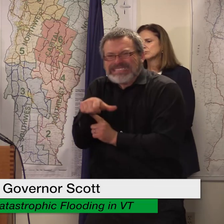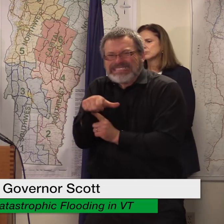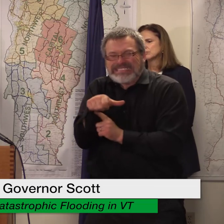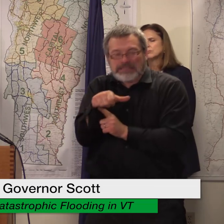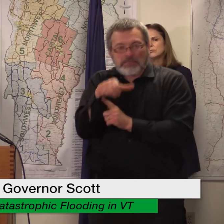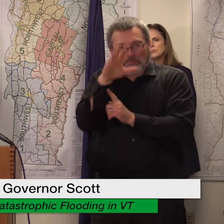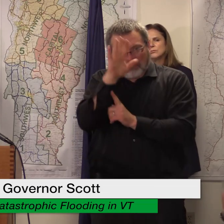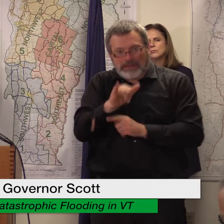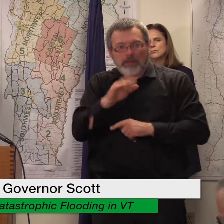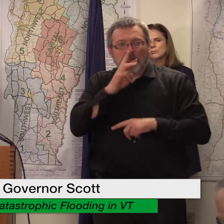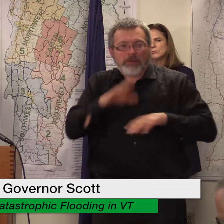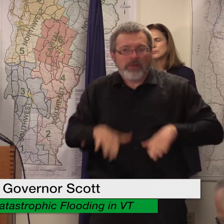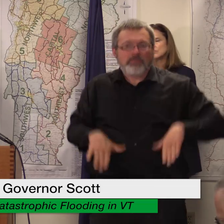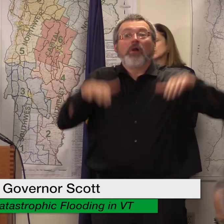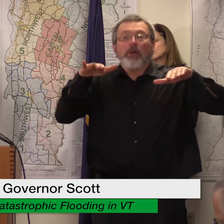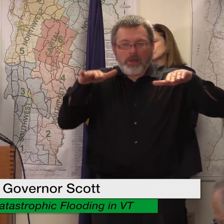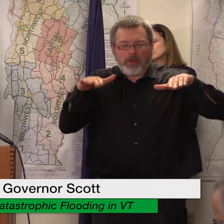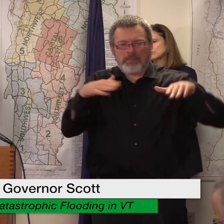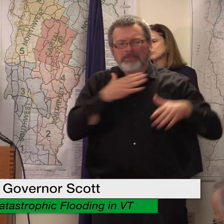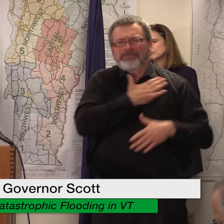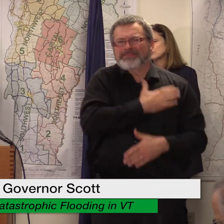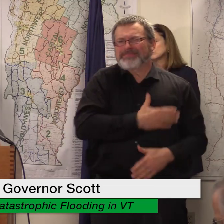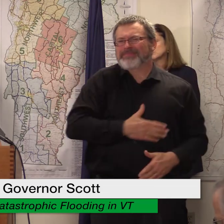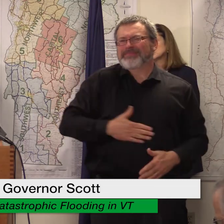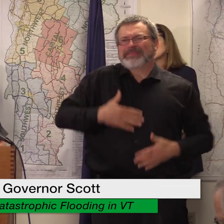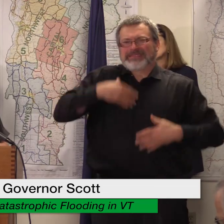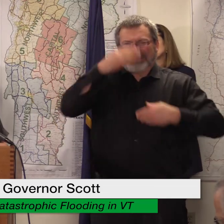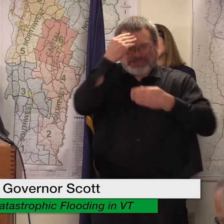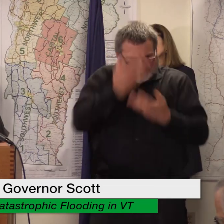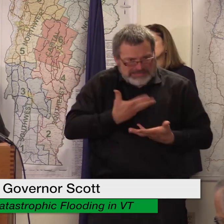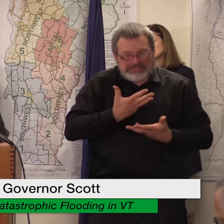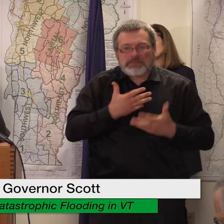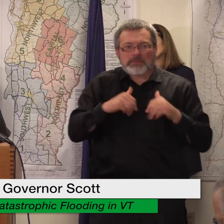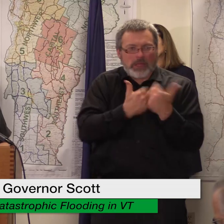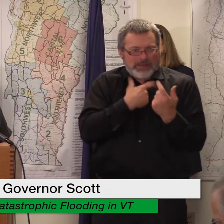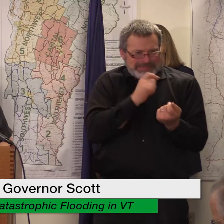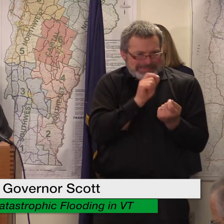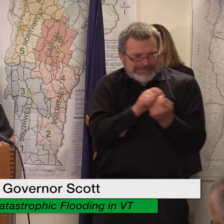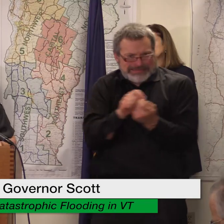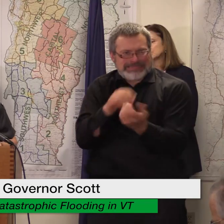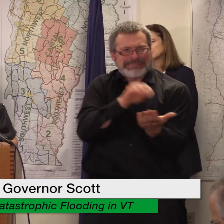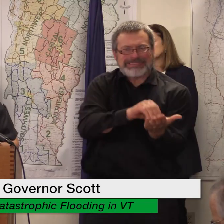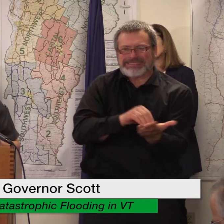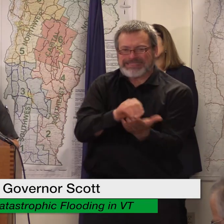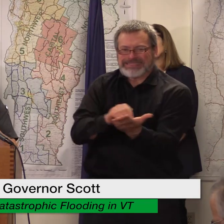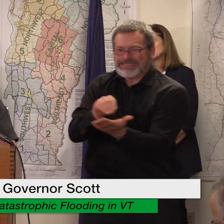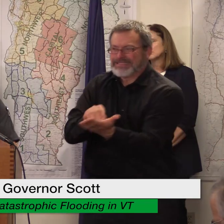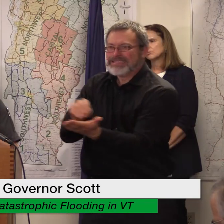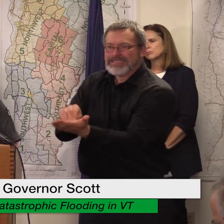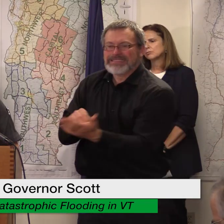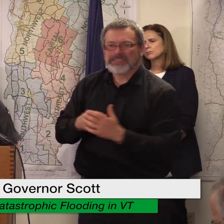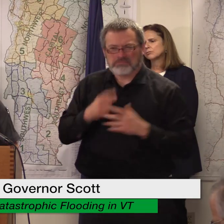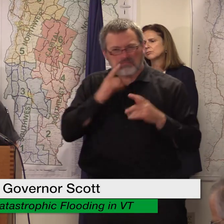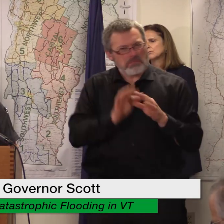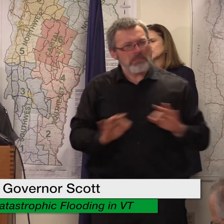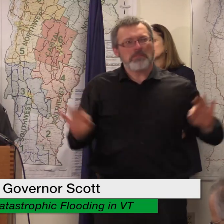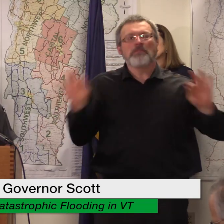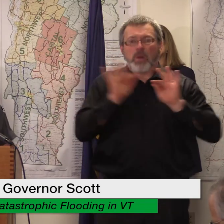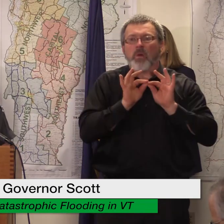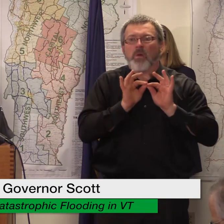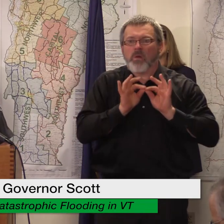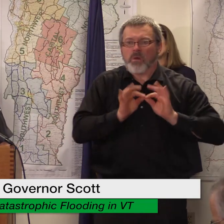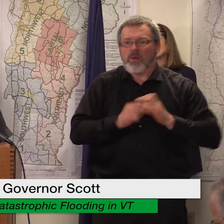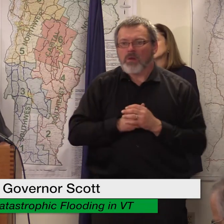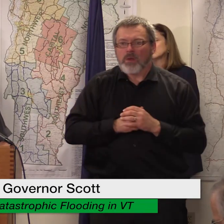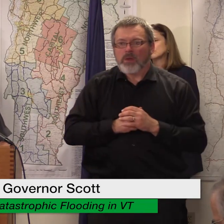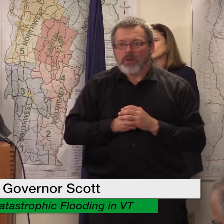so that we can paint an accurate picture of the total damage in vermont we have handouts that you can take